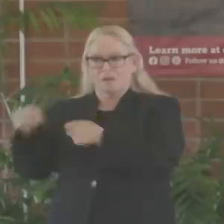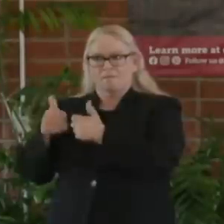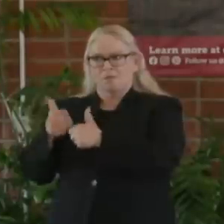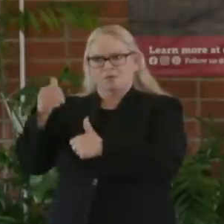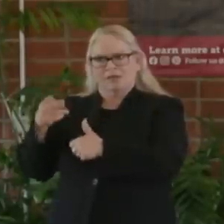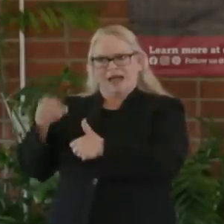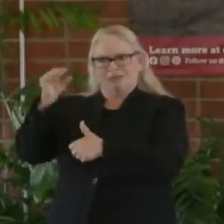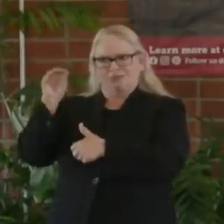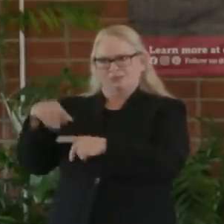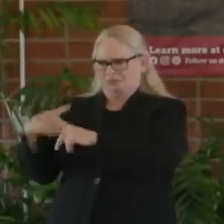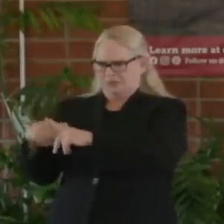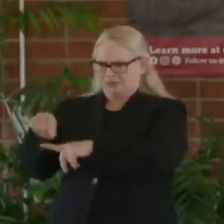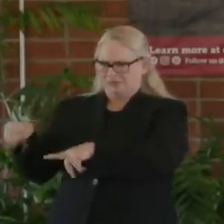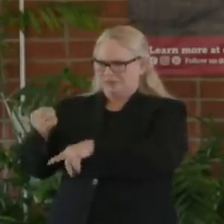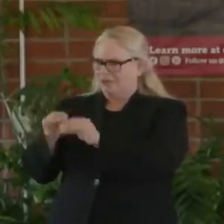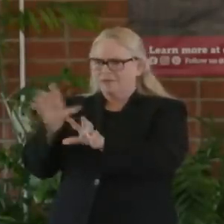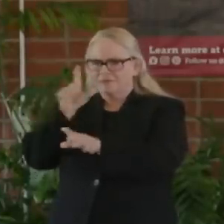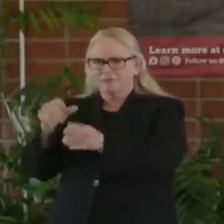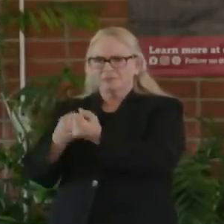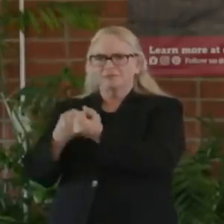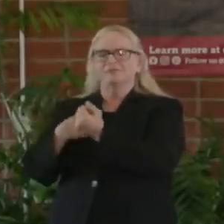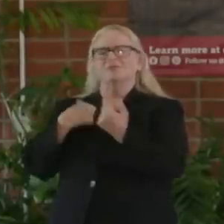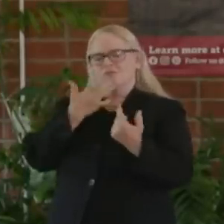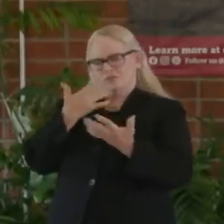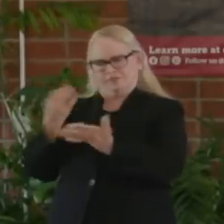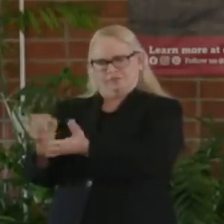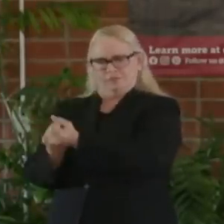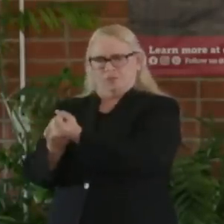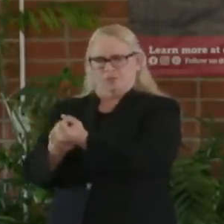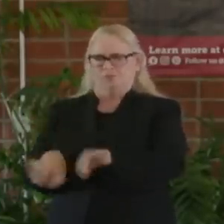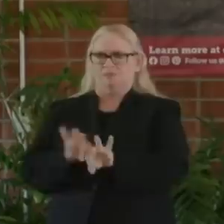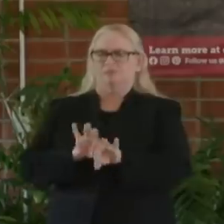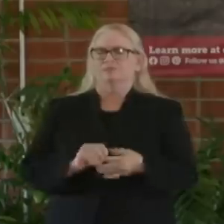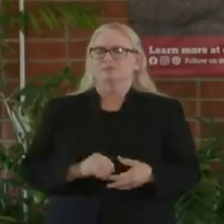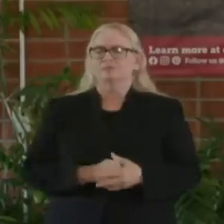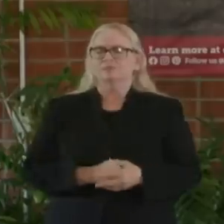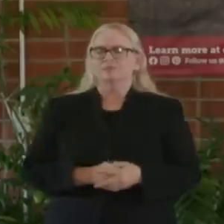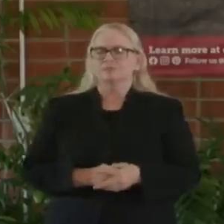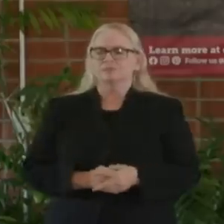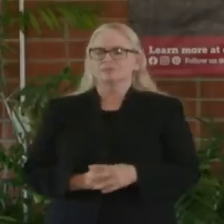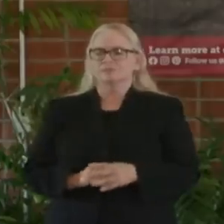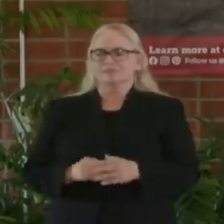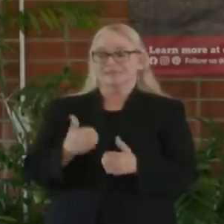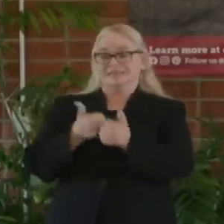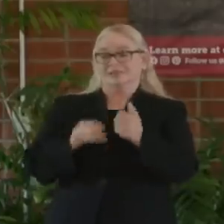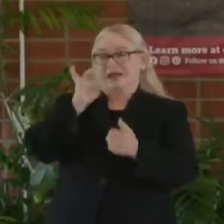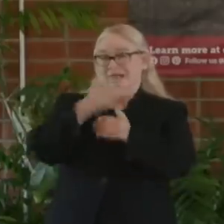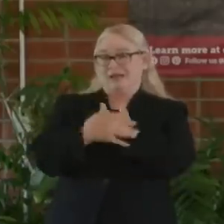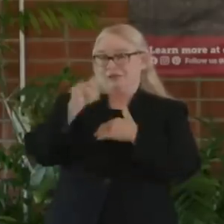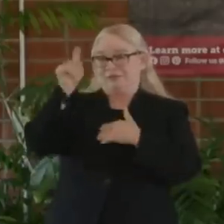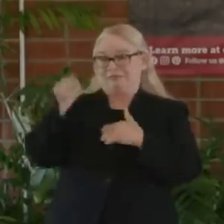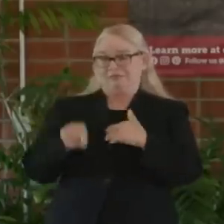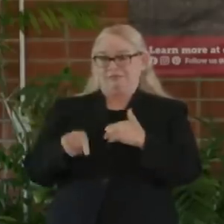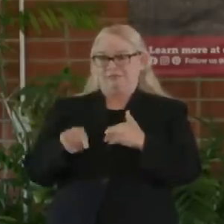run. But even though Latinos make up a certain portion of the population in each of the Central Valley counties, they make up a greater